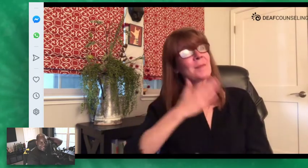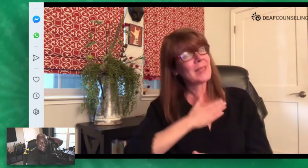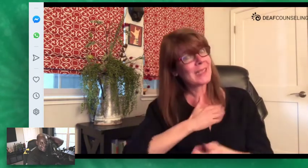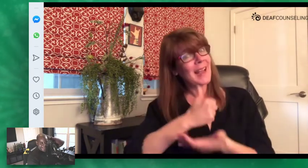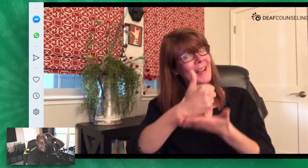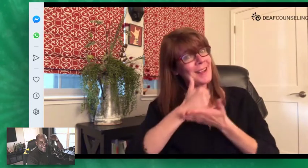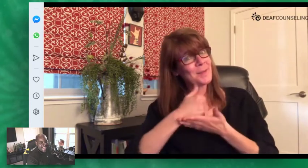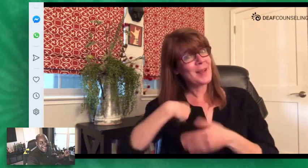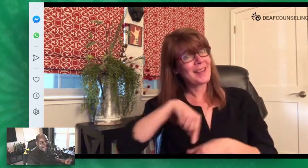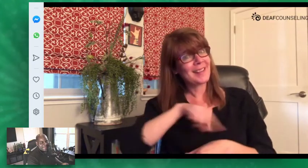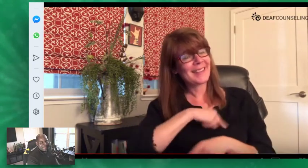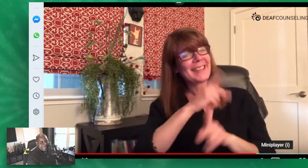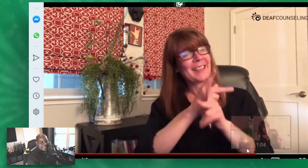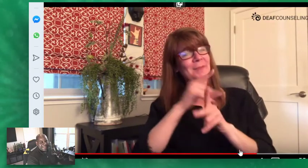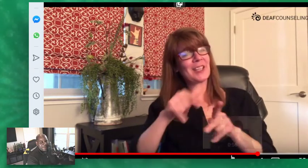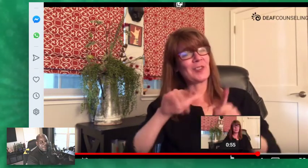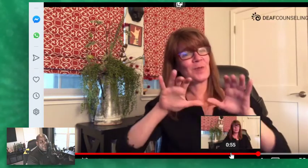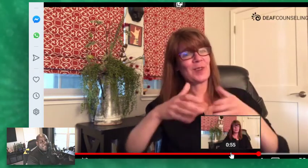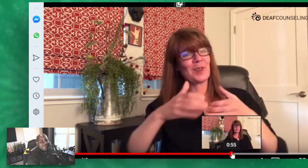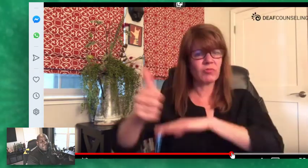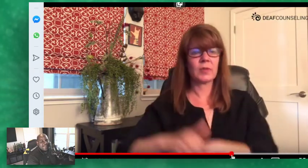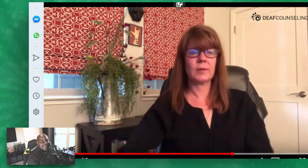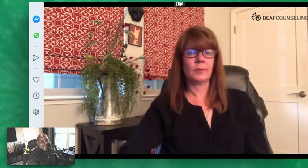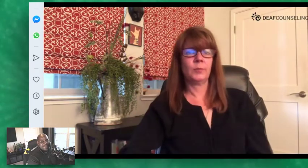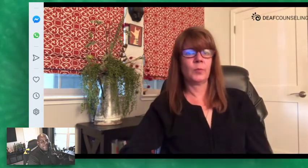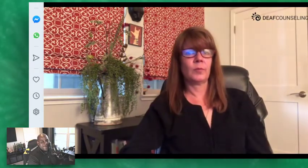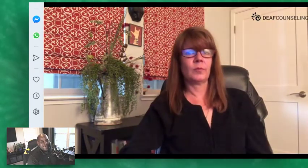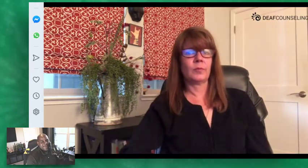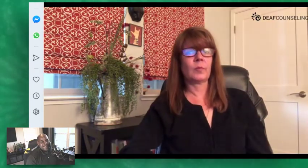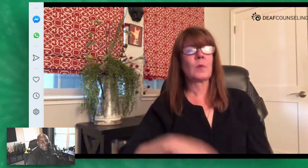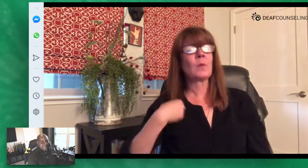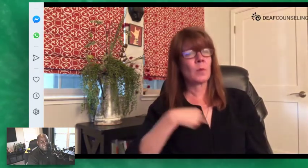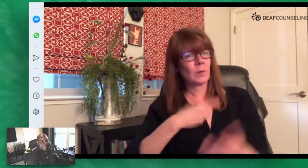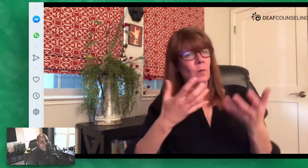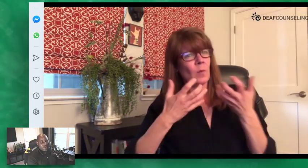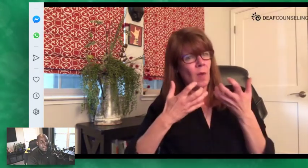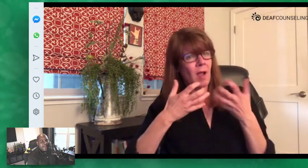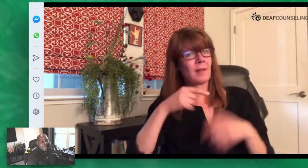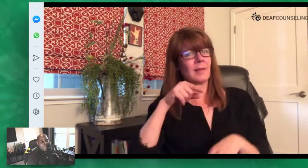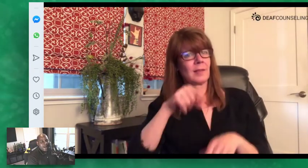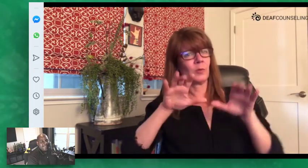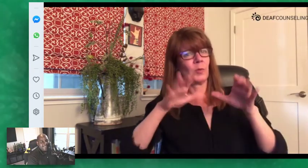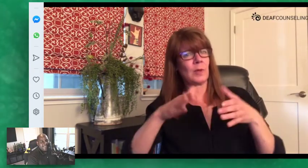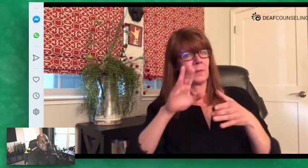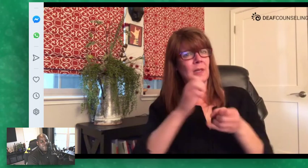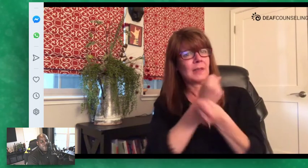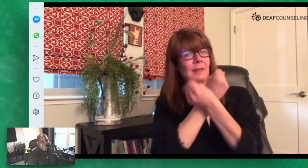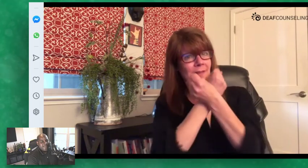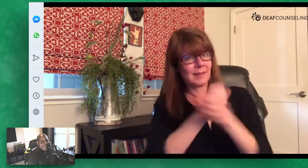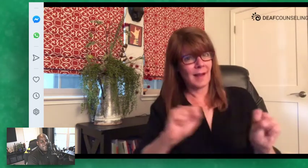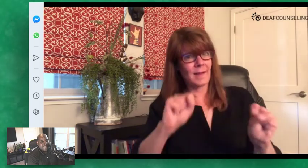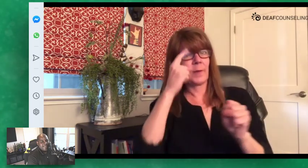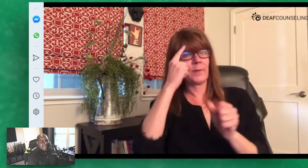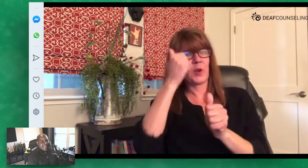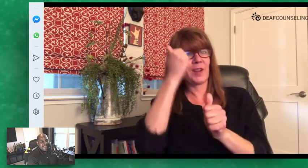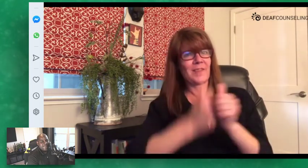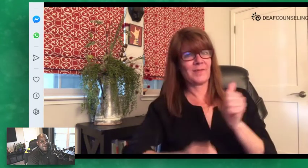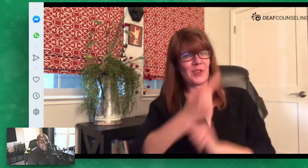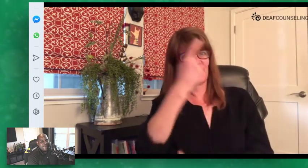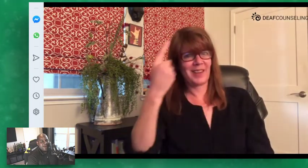saying we want this group to be a safe place for everyone we want this group be safe for